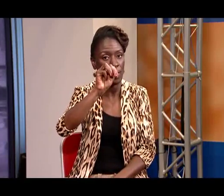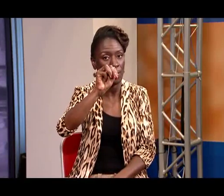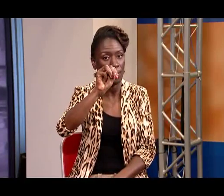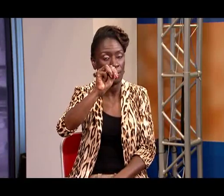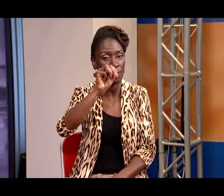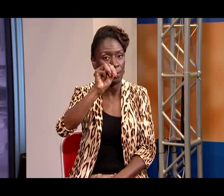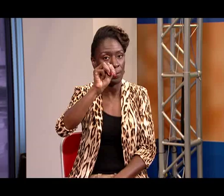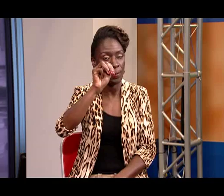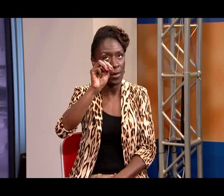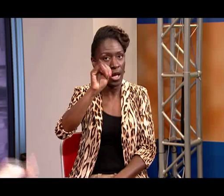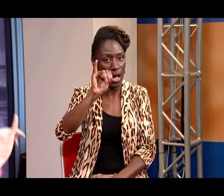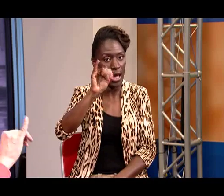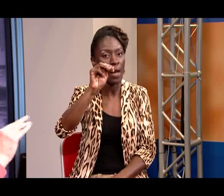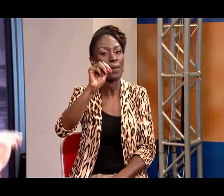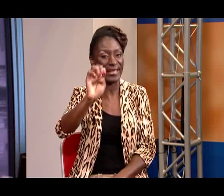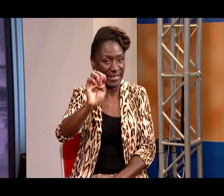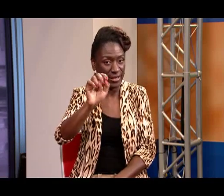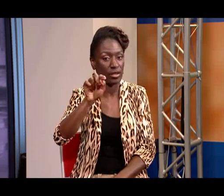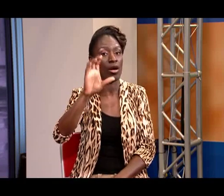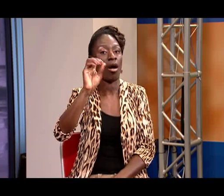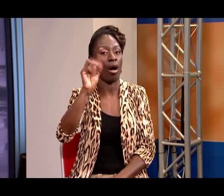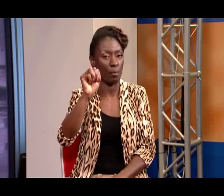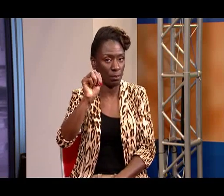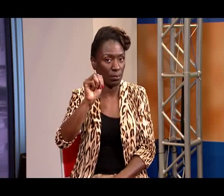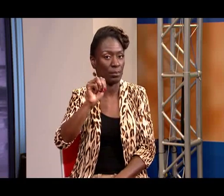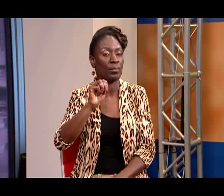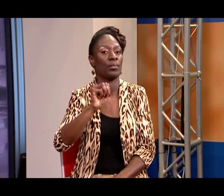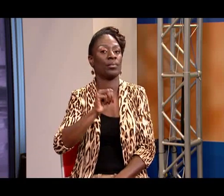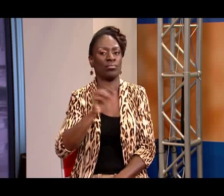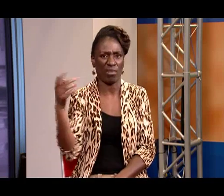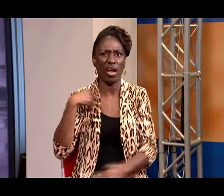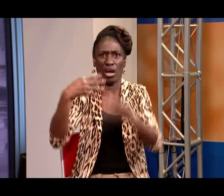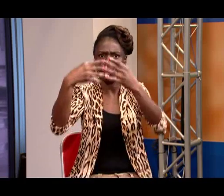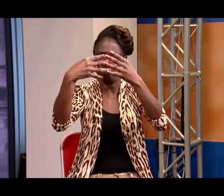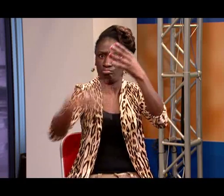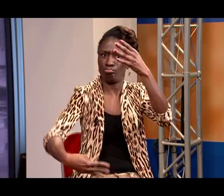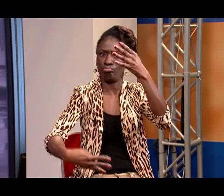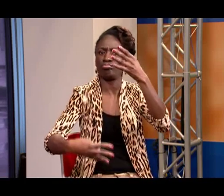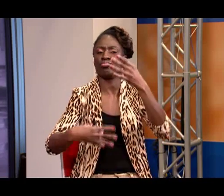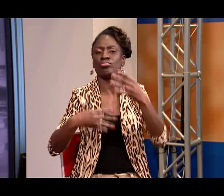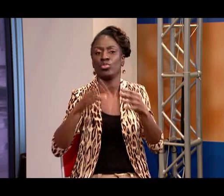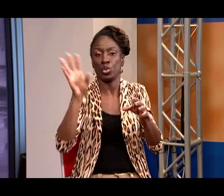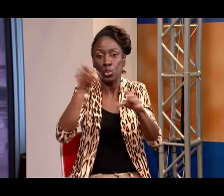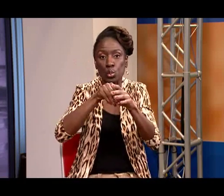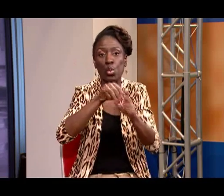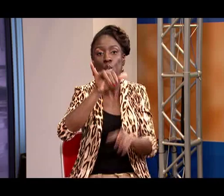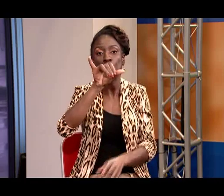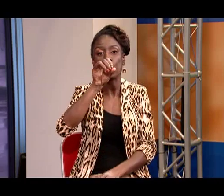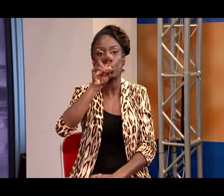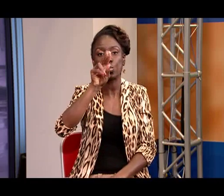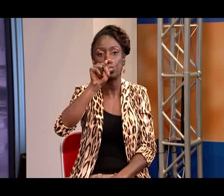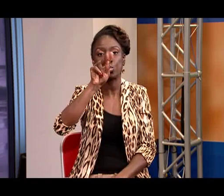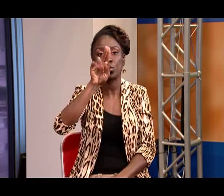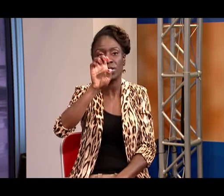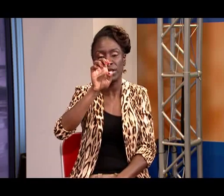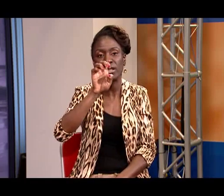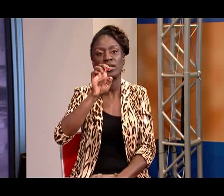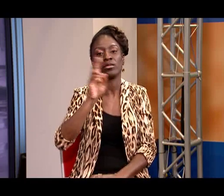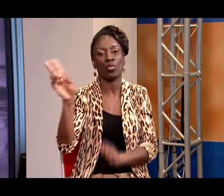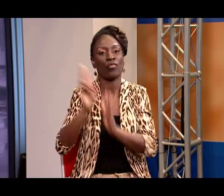.maximmime.com There's a lot of information on there He also